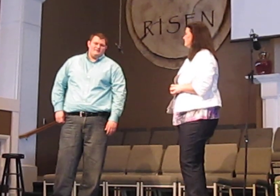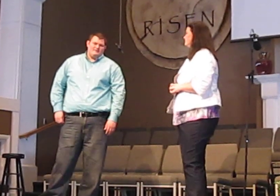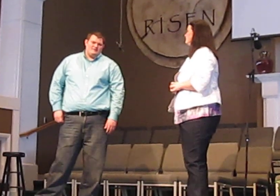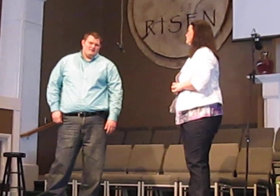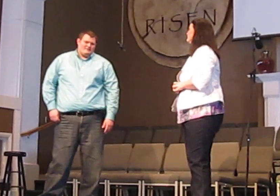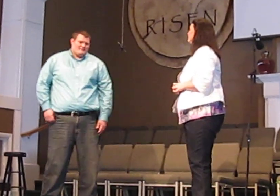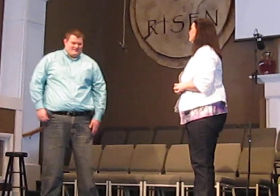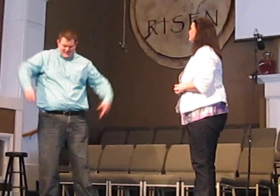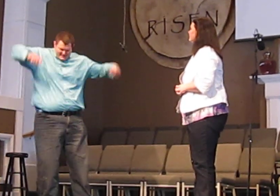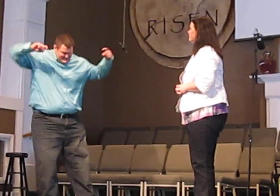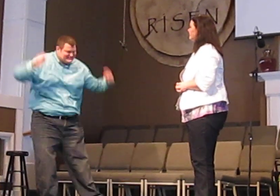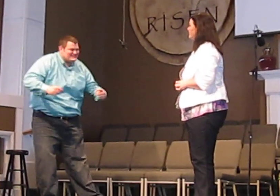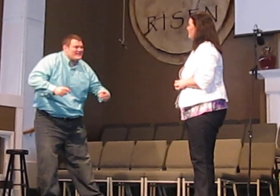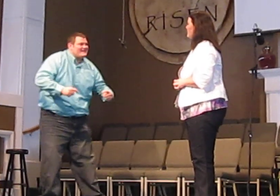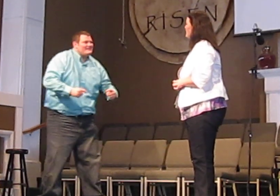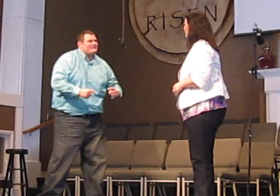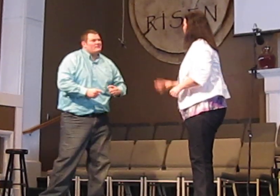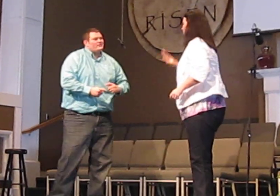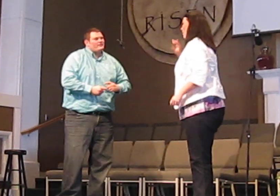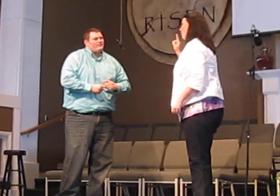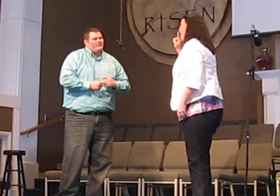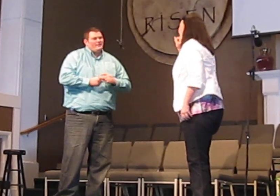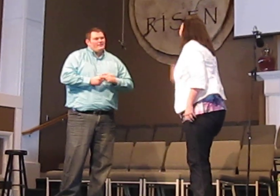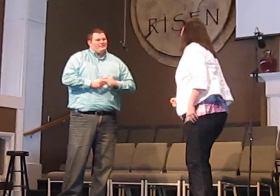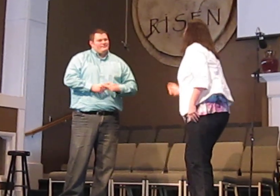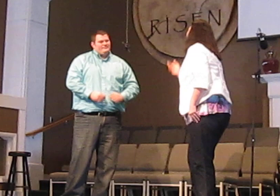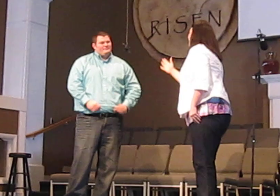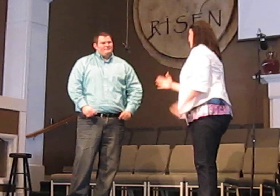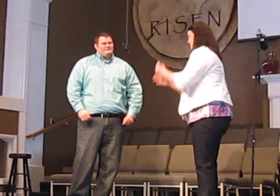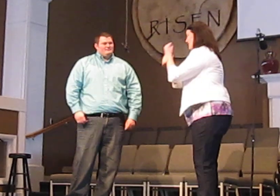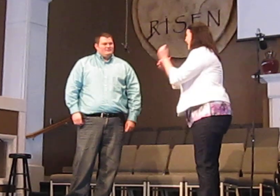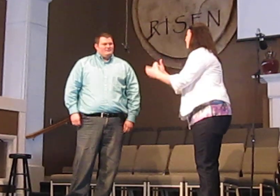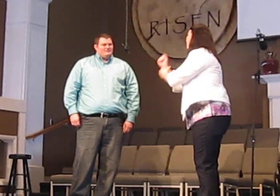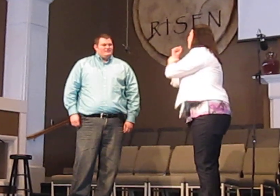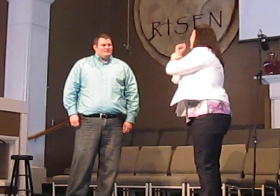The words of staging